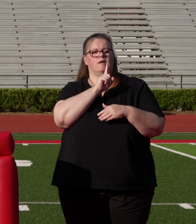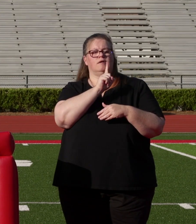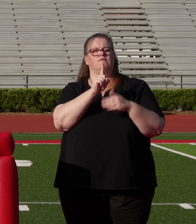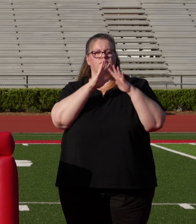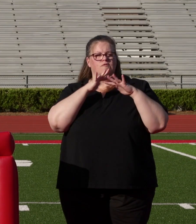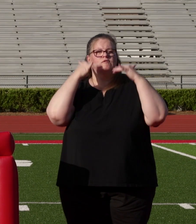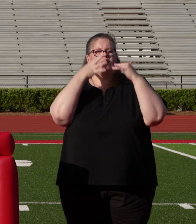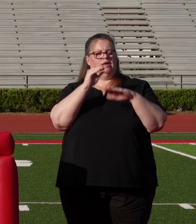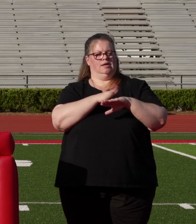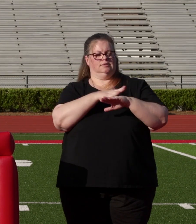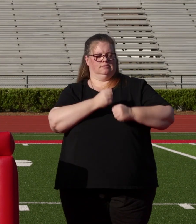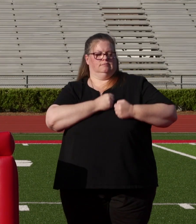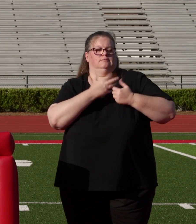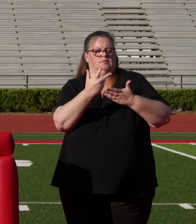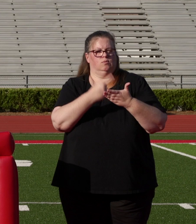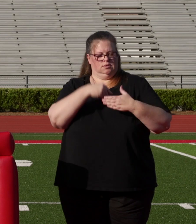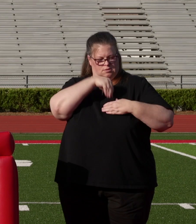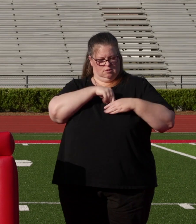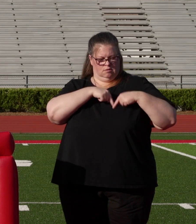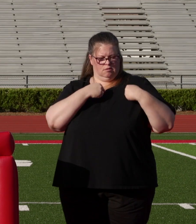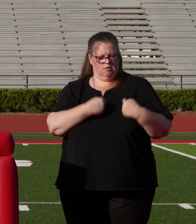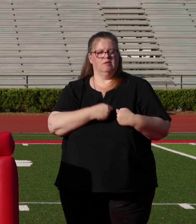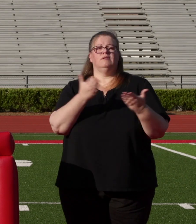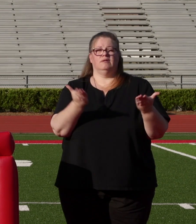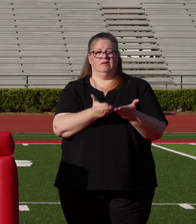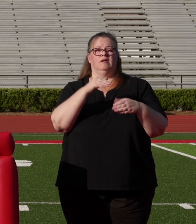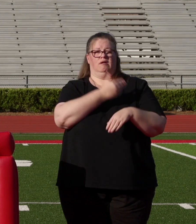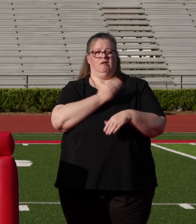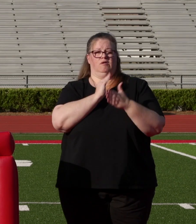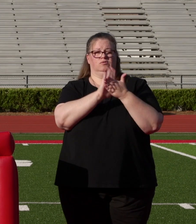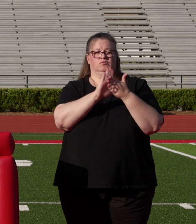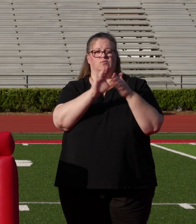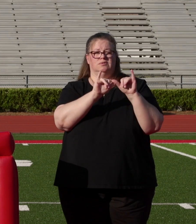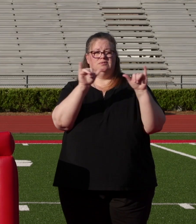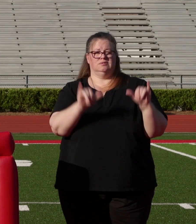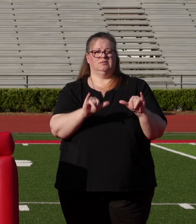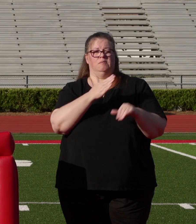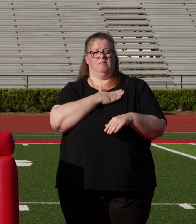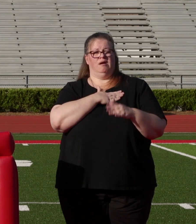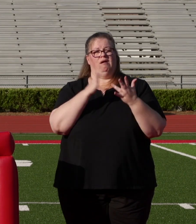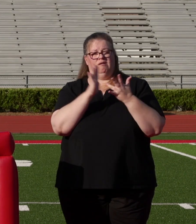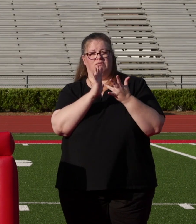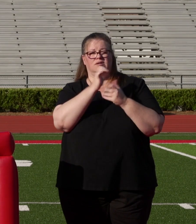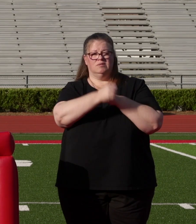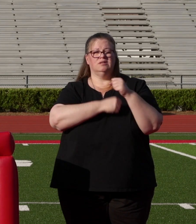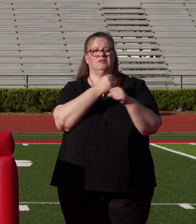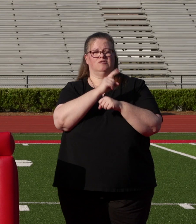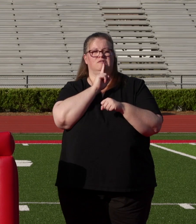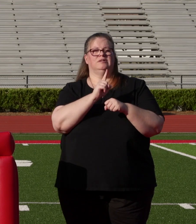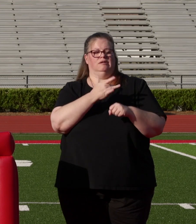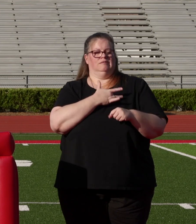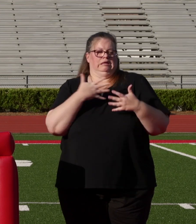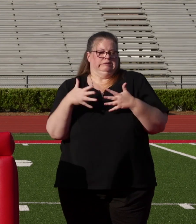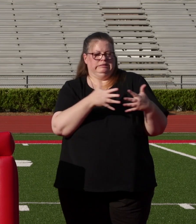that was in her heart. By transferring into the Bexar County school system my freshman year, I already experienced the anxiety that comes with the beginning of a